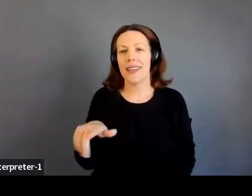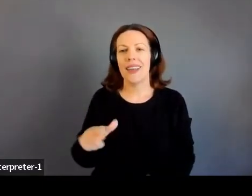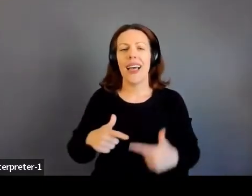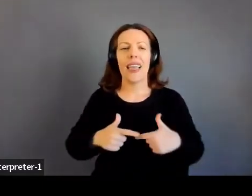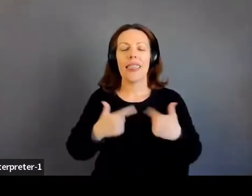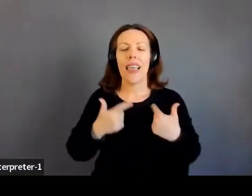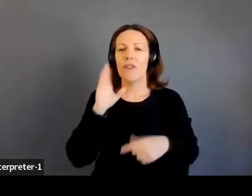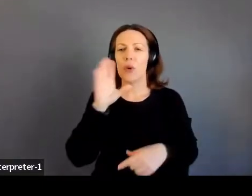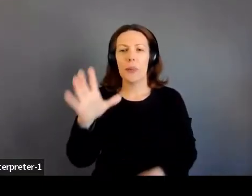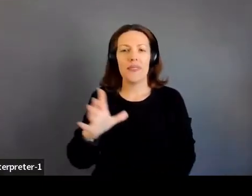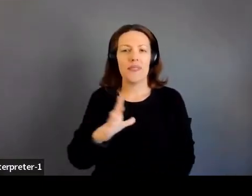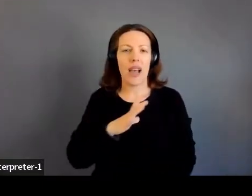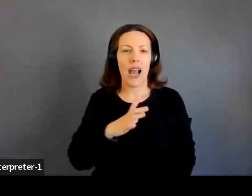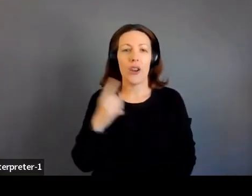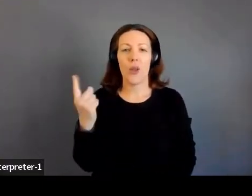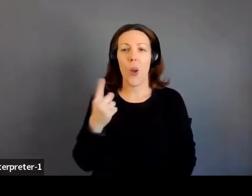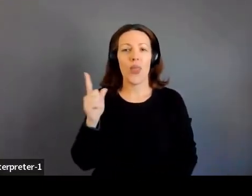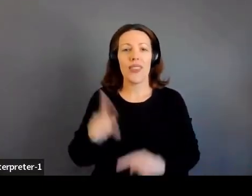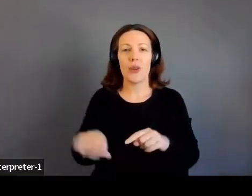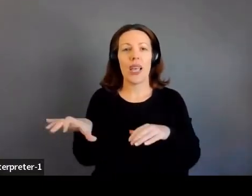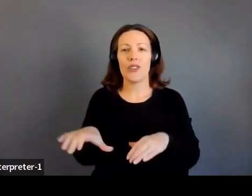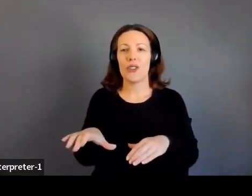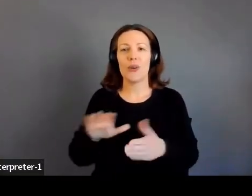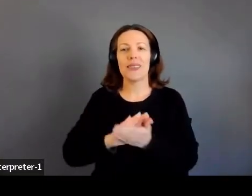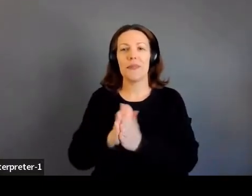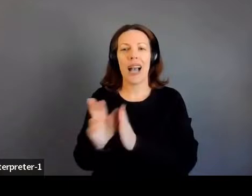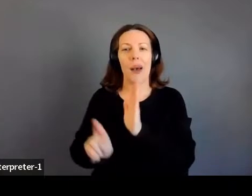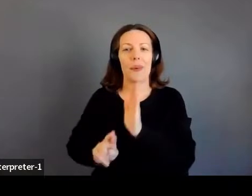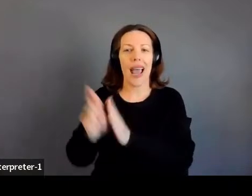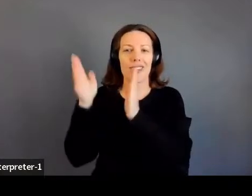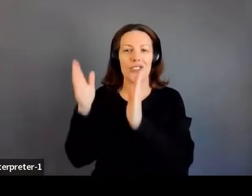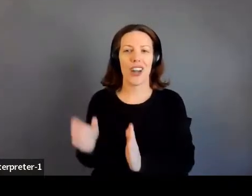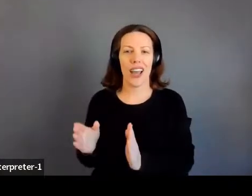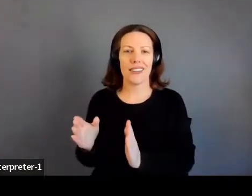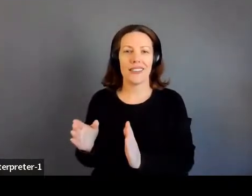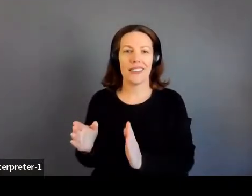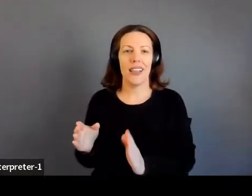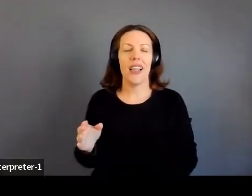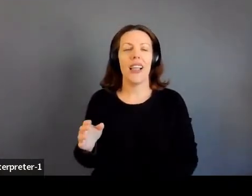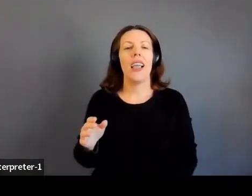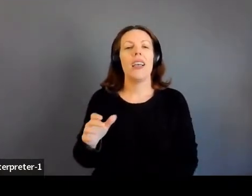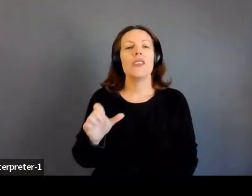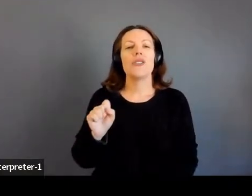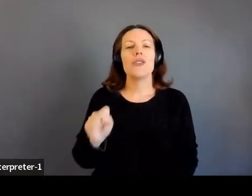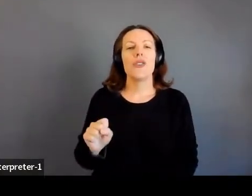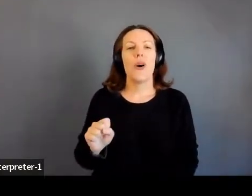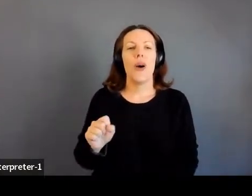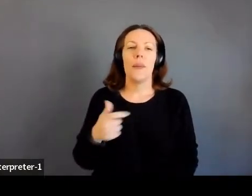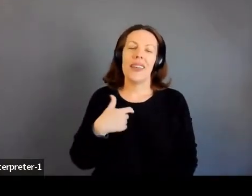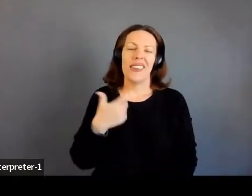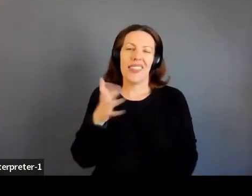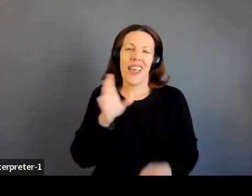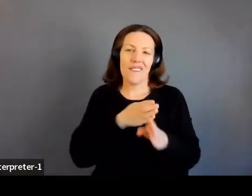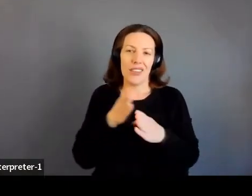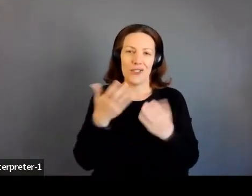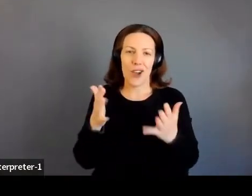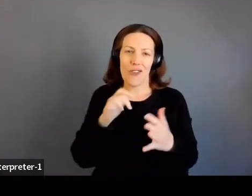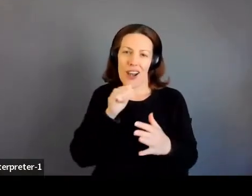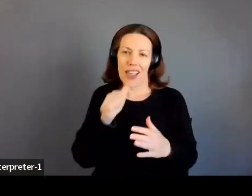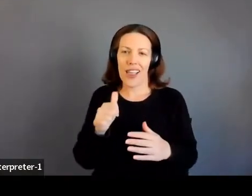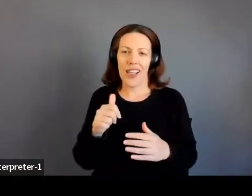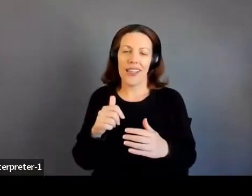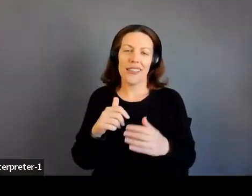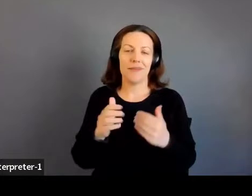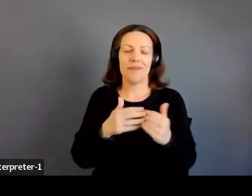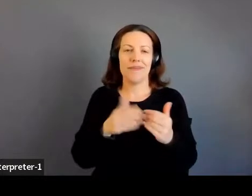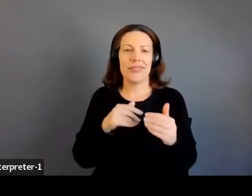going to be just fine. The only thing you can't do is become an astronaut as though that we're already so unattainable that it's not even a limitation